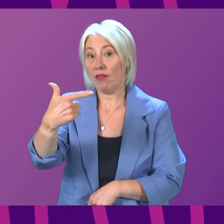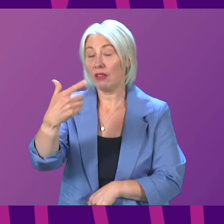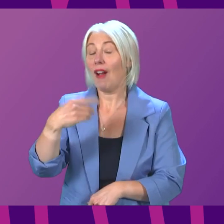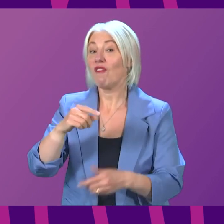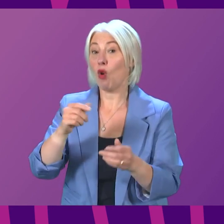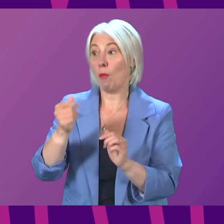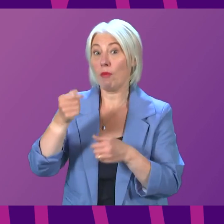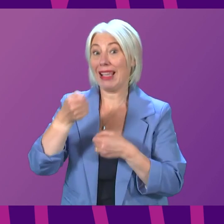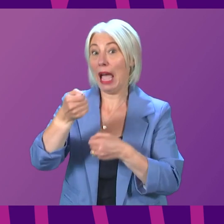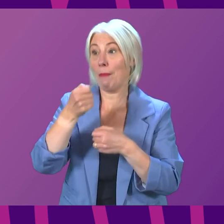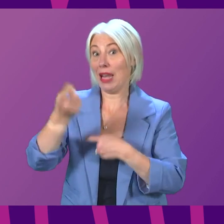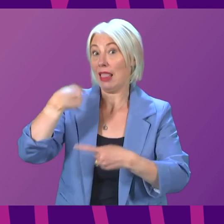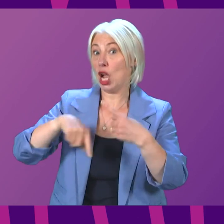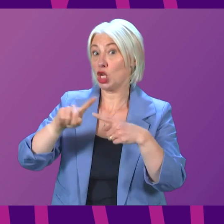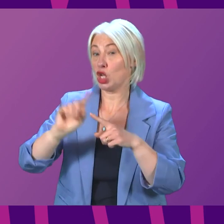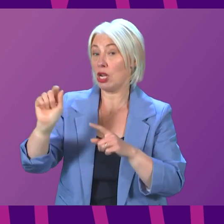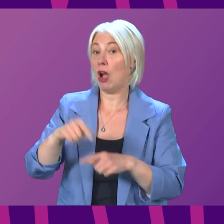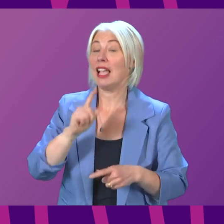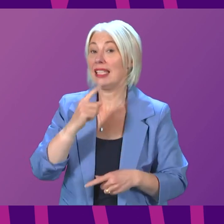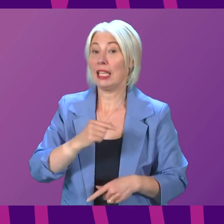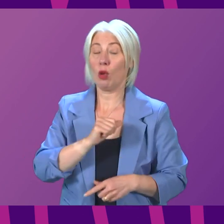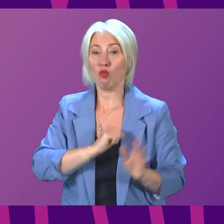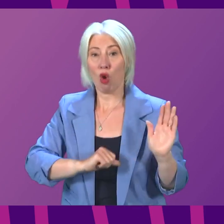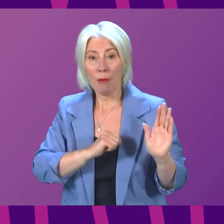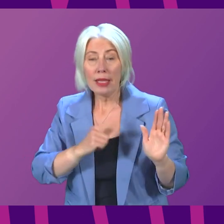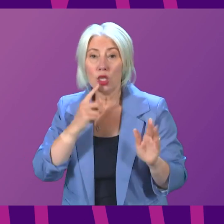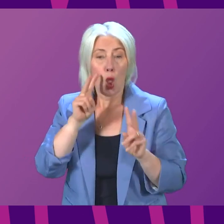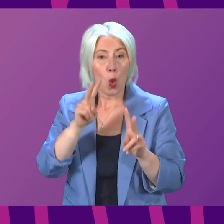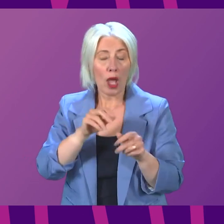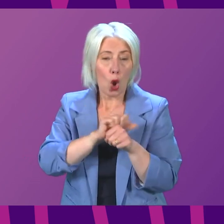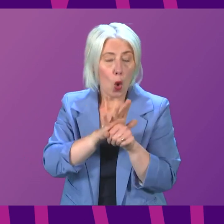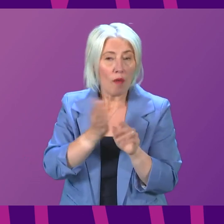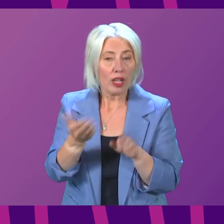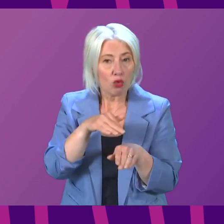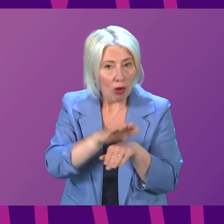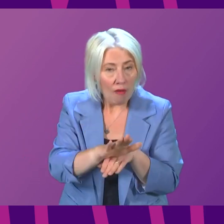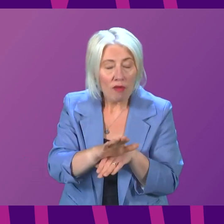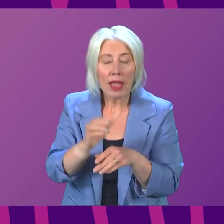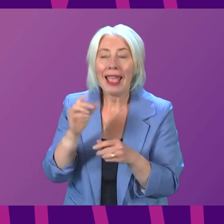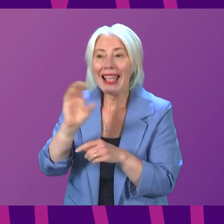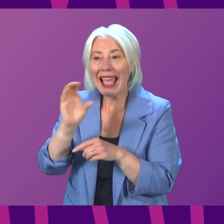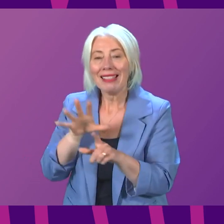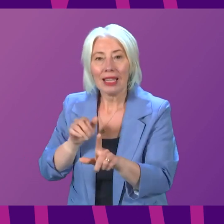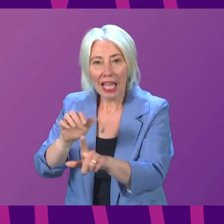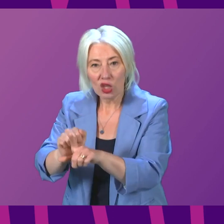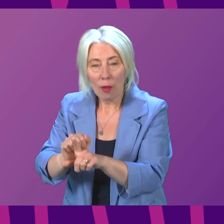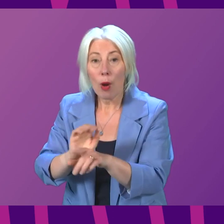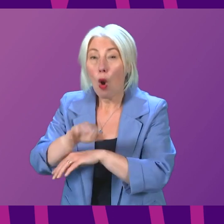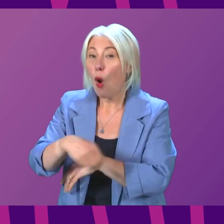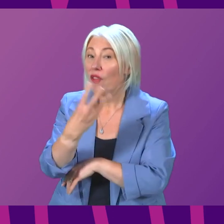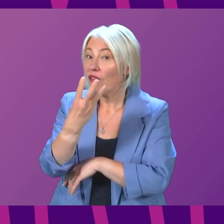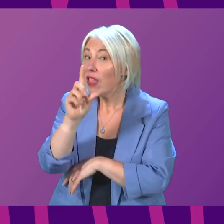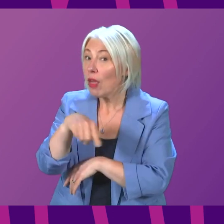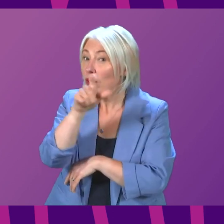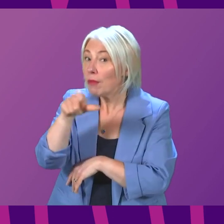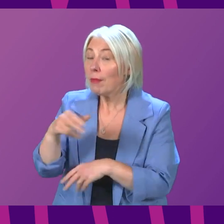year, when Nicola Sturgeon-Mirrie promised to focus on COVID recovery and cancer catch-up, over 3,000 cancer patients have not started